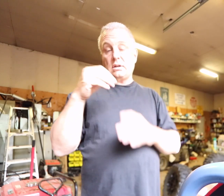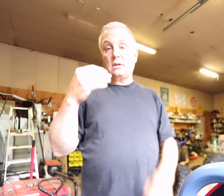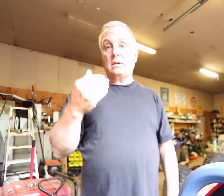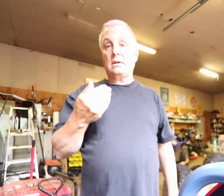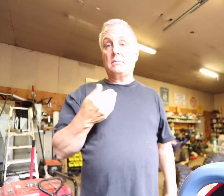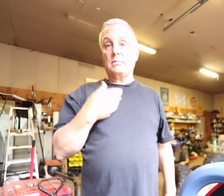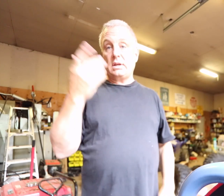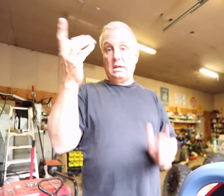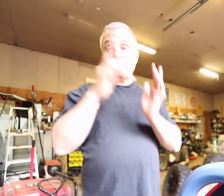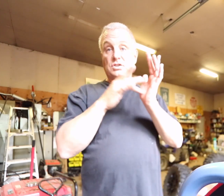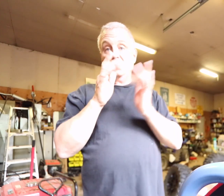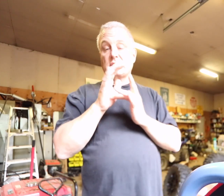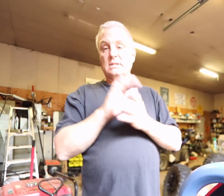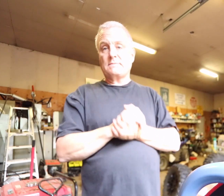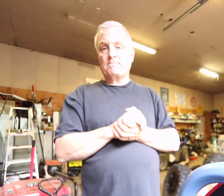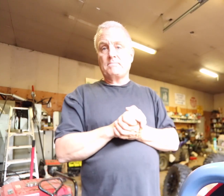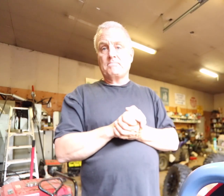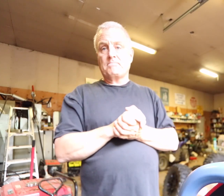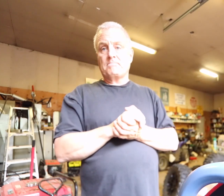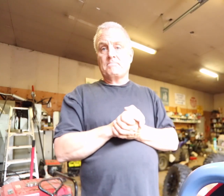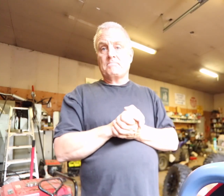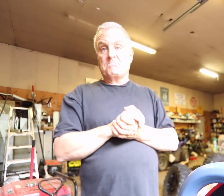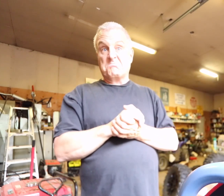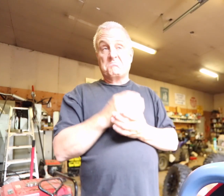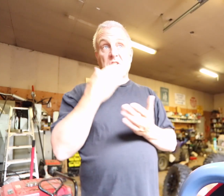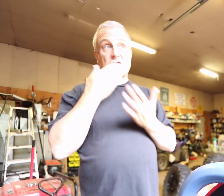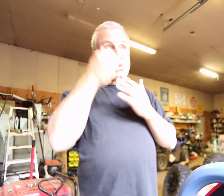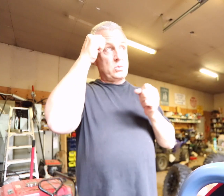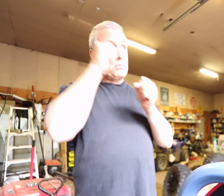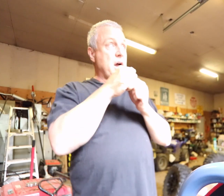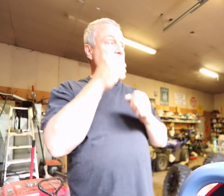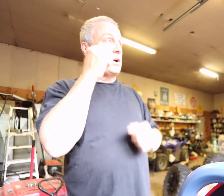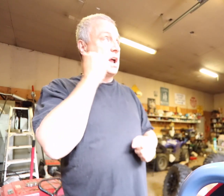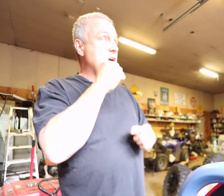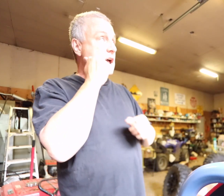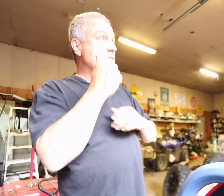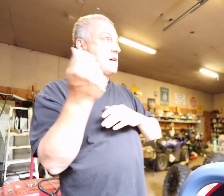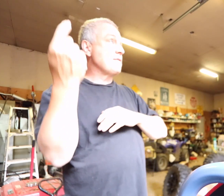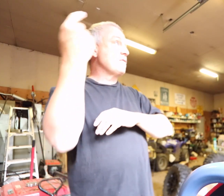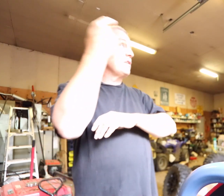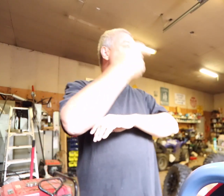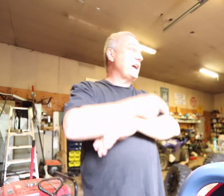me, in Jesus. It's a good reminder. Every day,